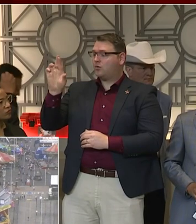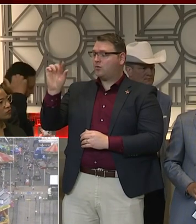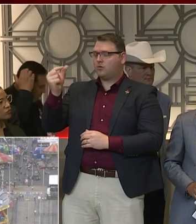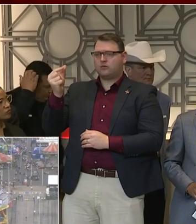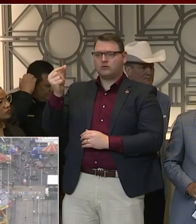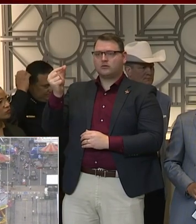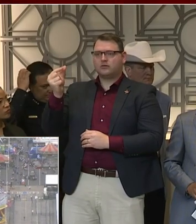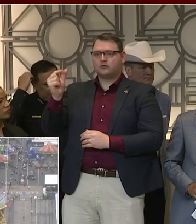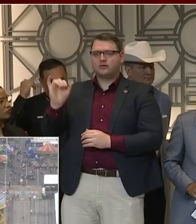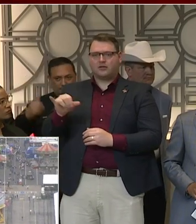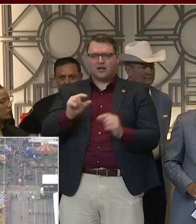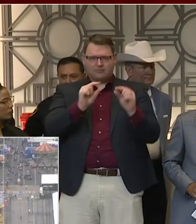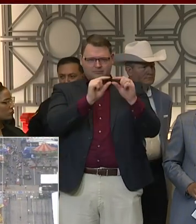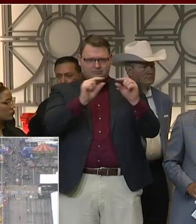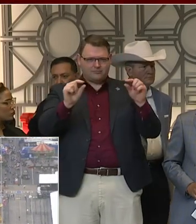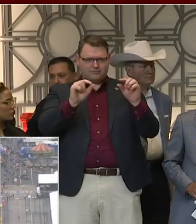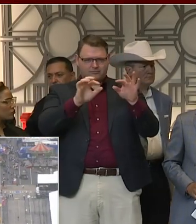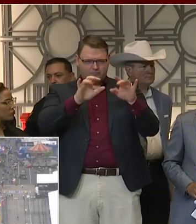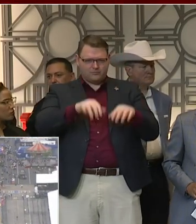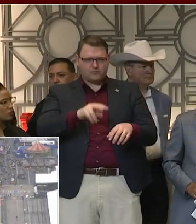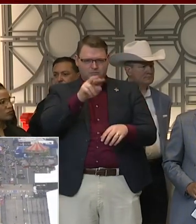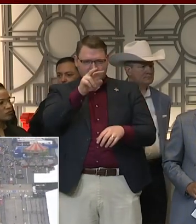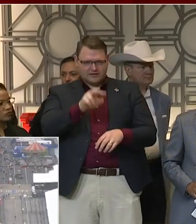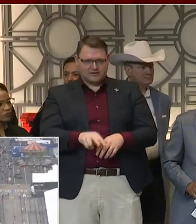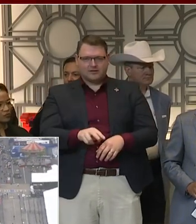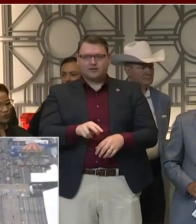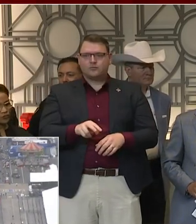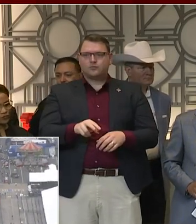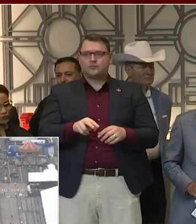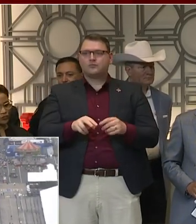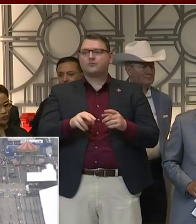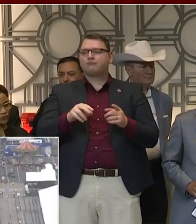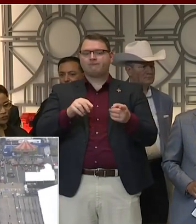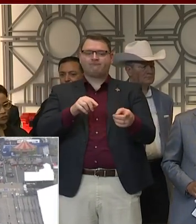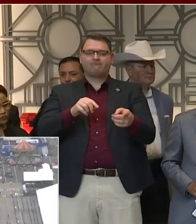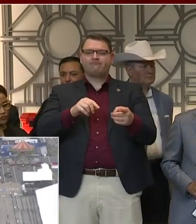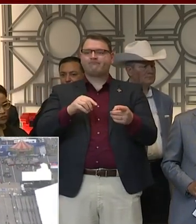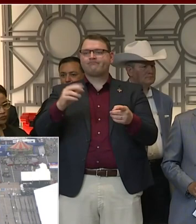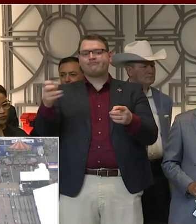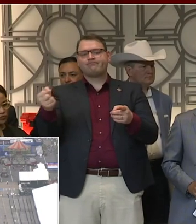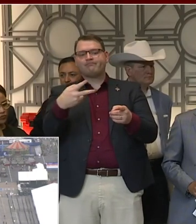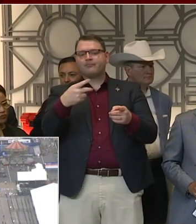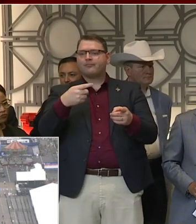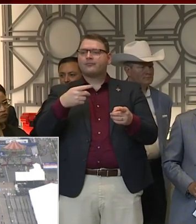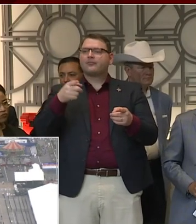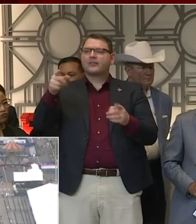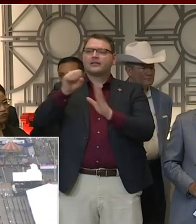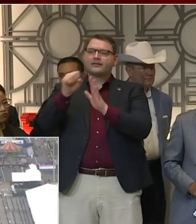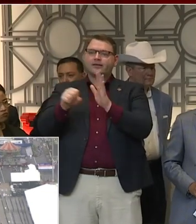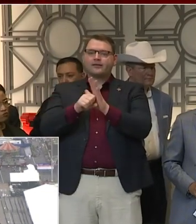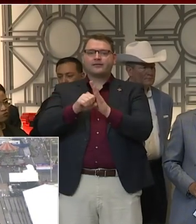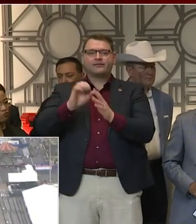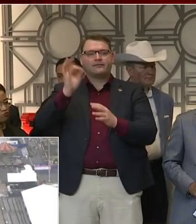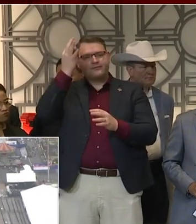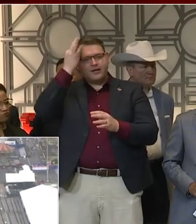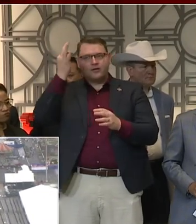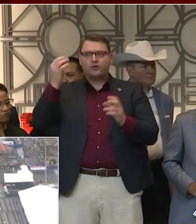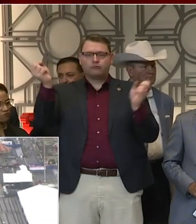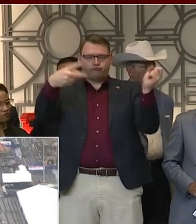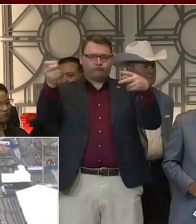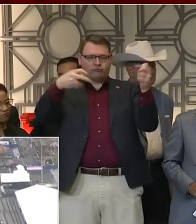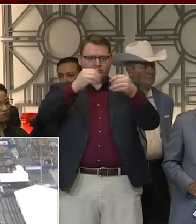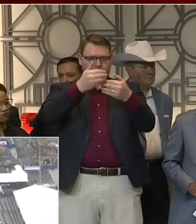state and other federal partners. It is absolutely important that we give ourselves all of the information